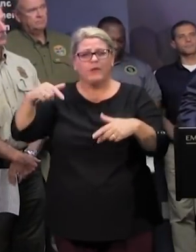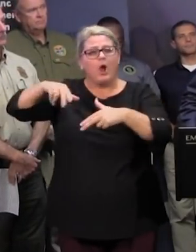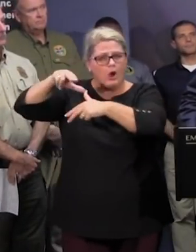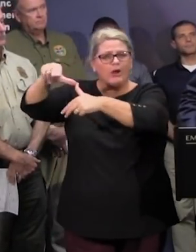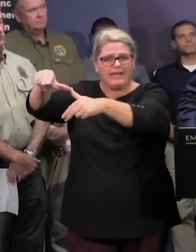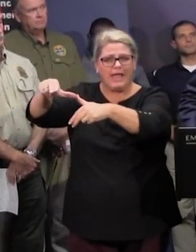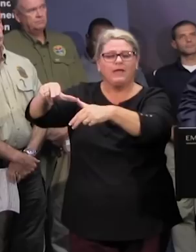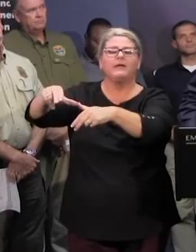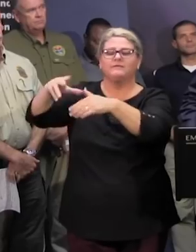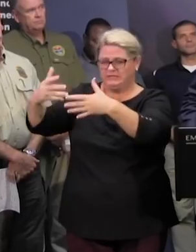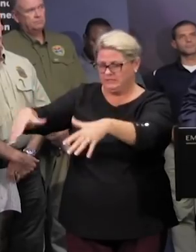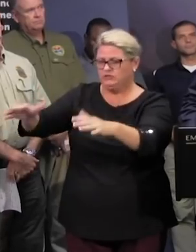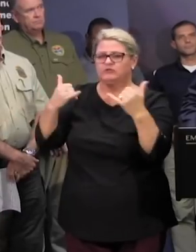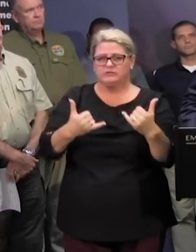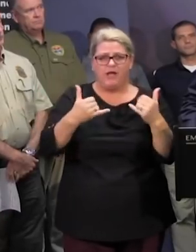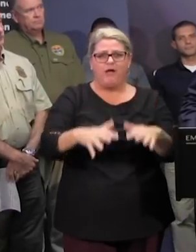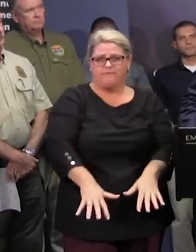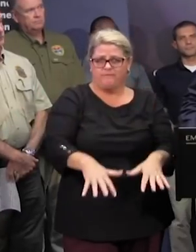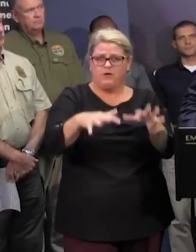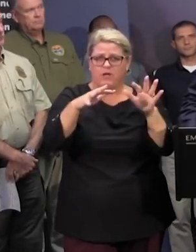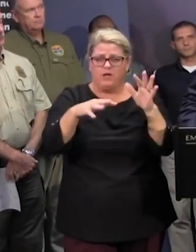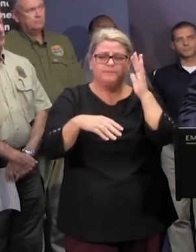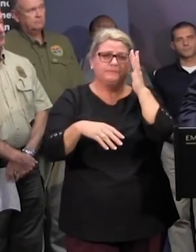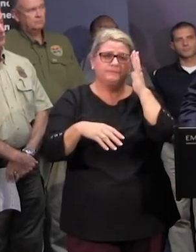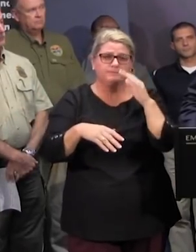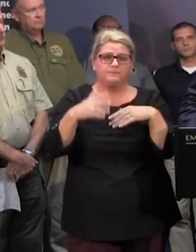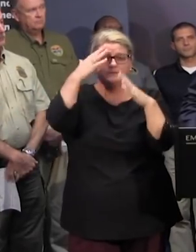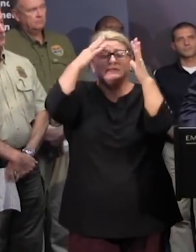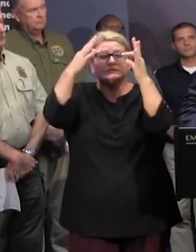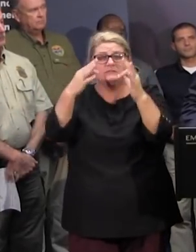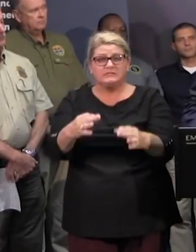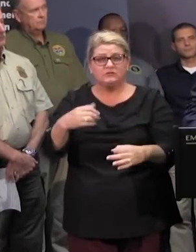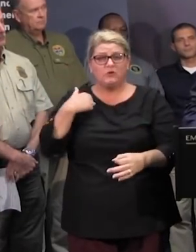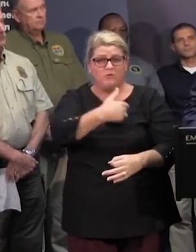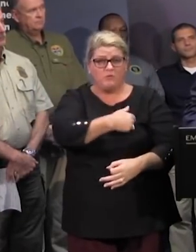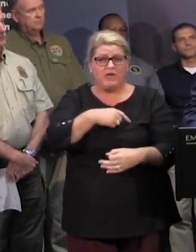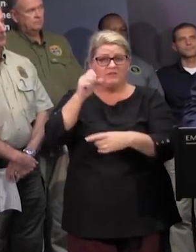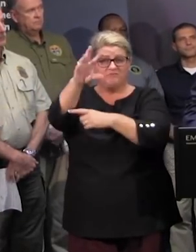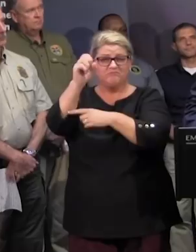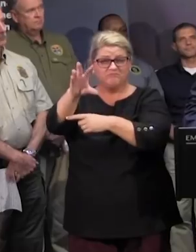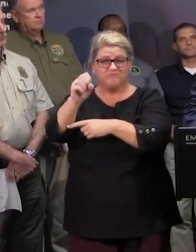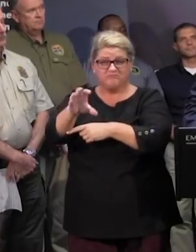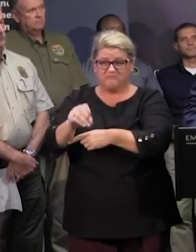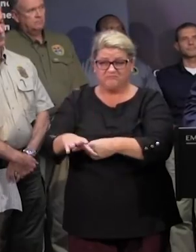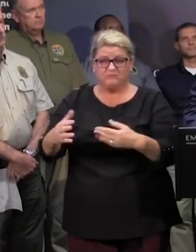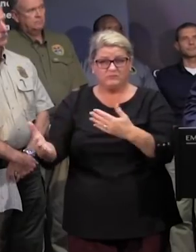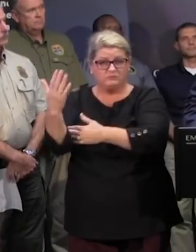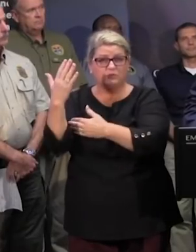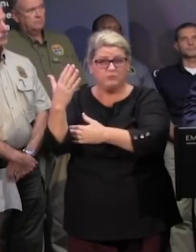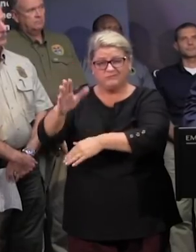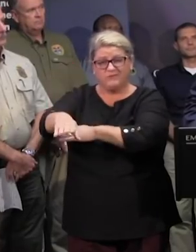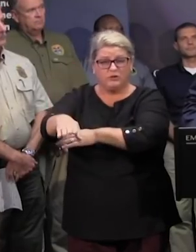followed by a flood event and all the decisions that you have heard announced here and that were made and